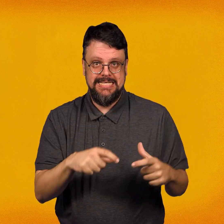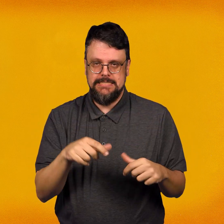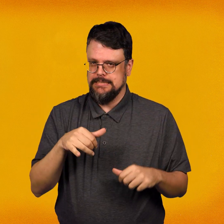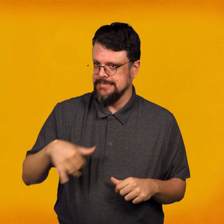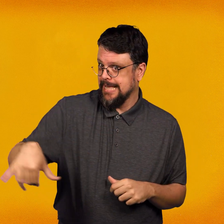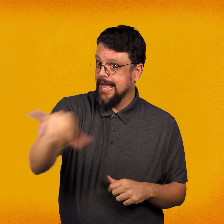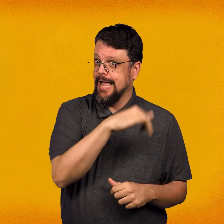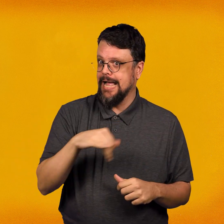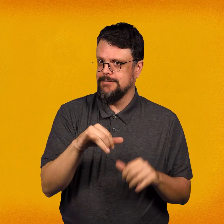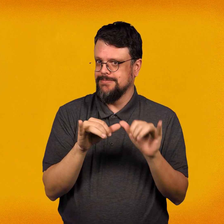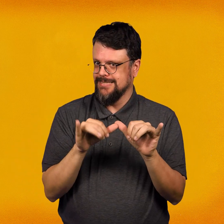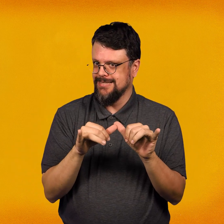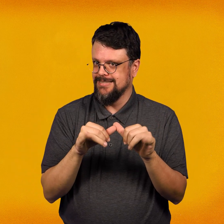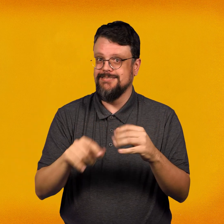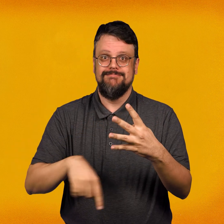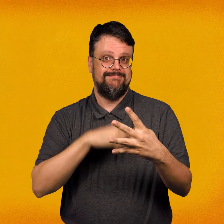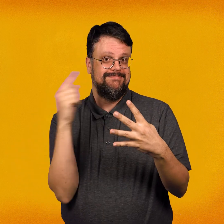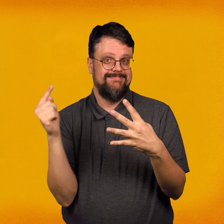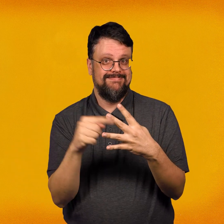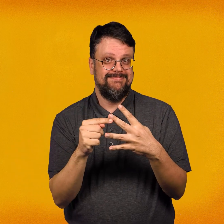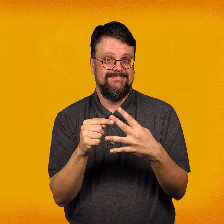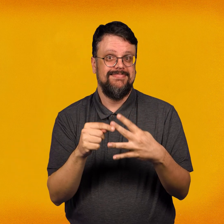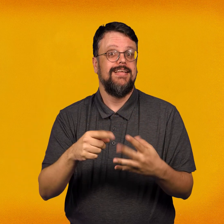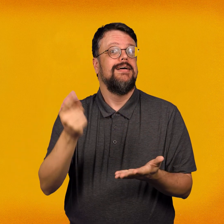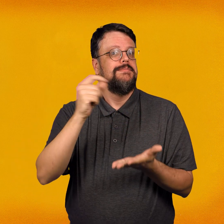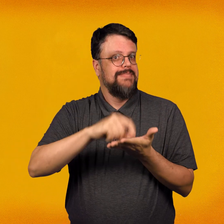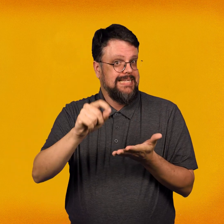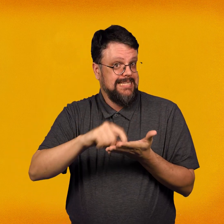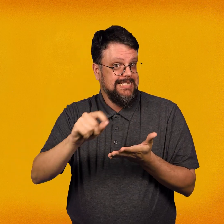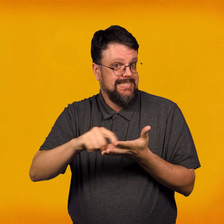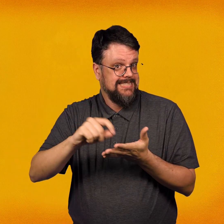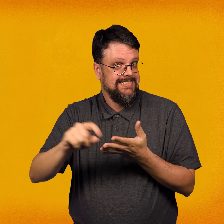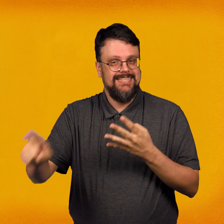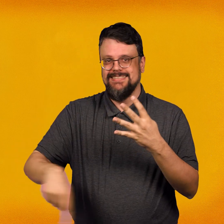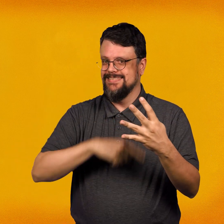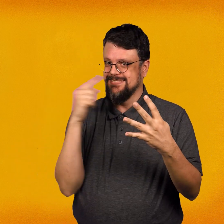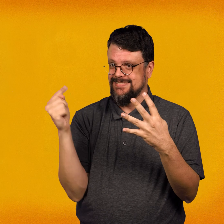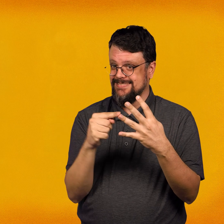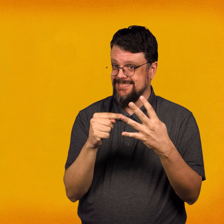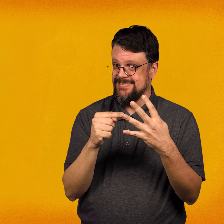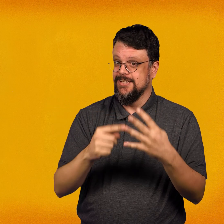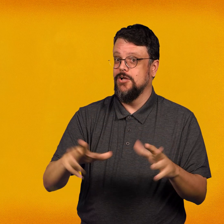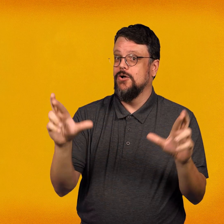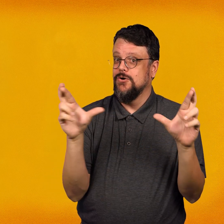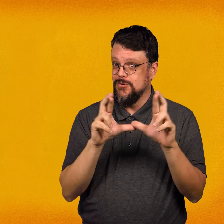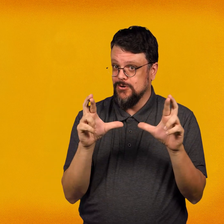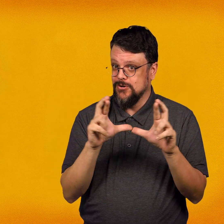all the same size, a pencil, a ruler,